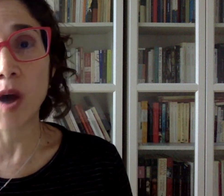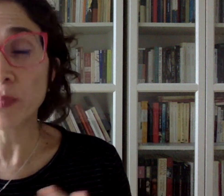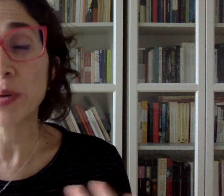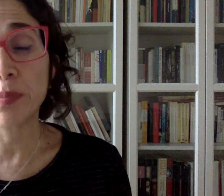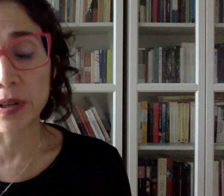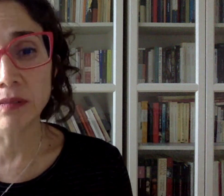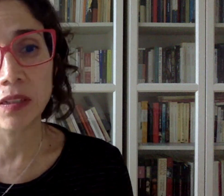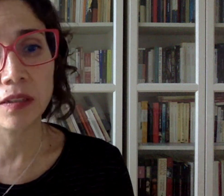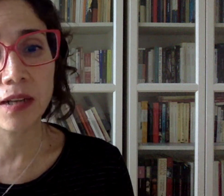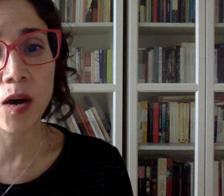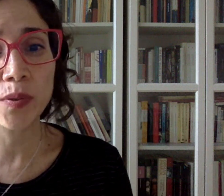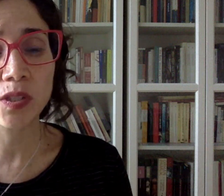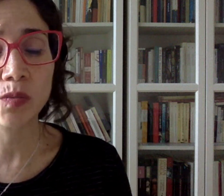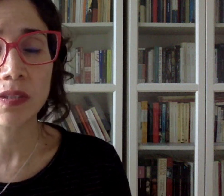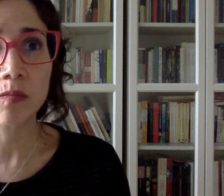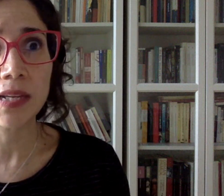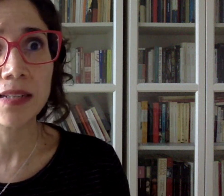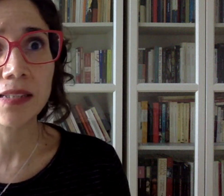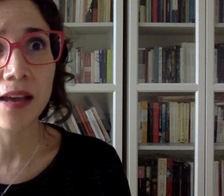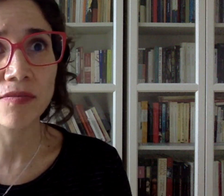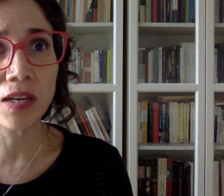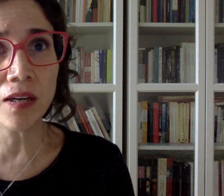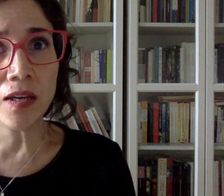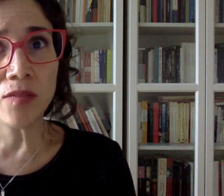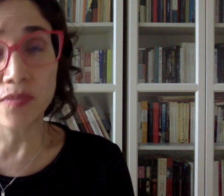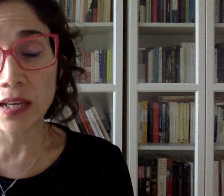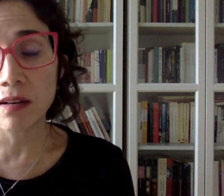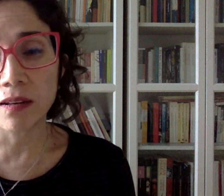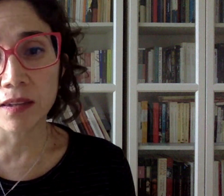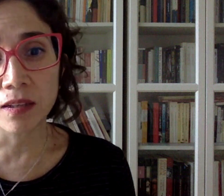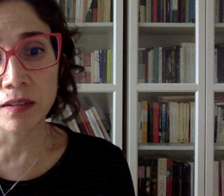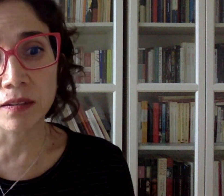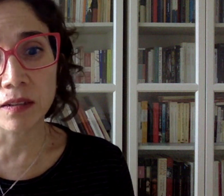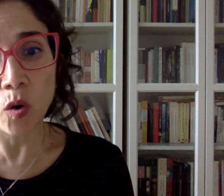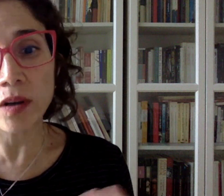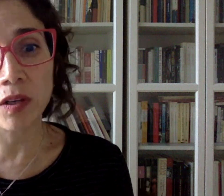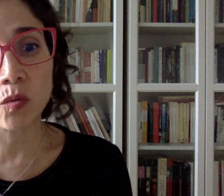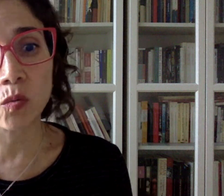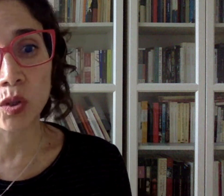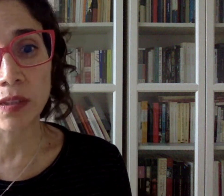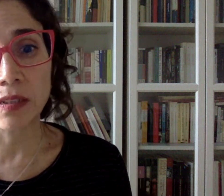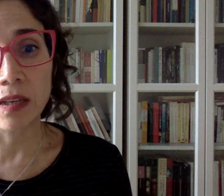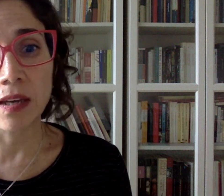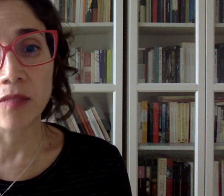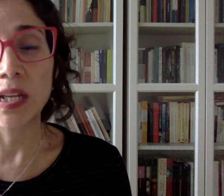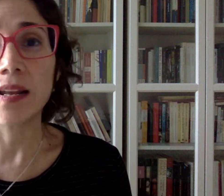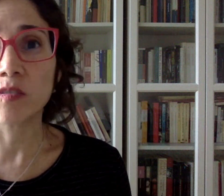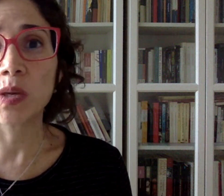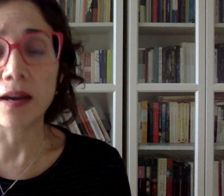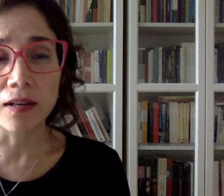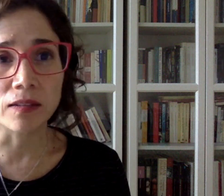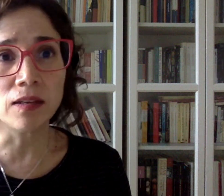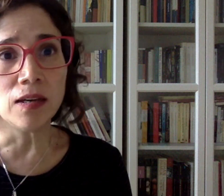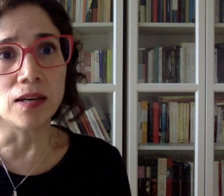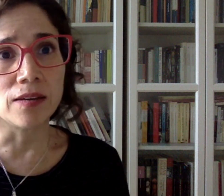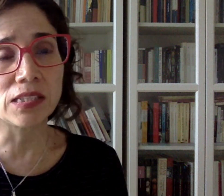unprepared, and how persons with disabilities feel, I think, all around the world that they have been left